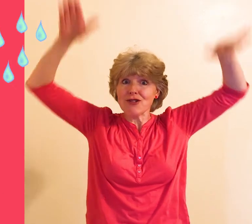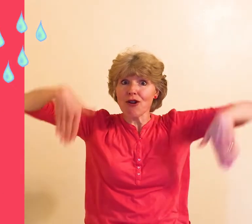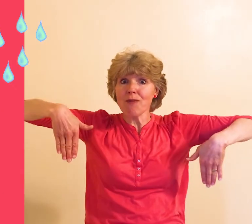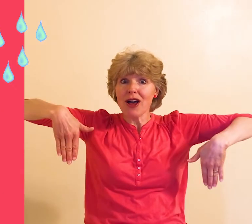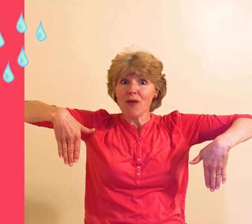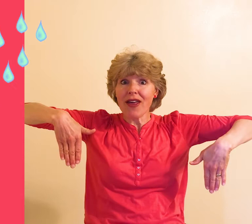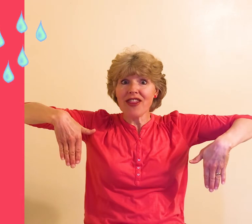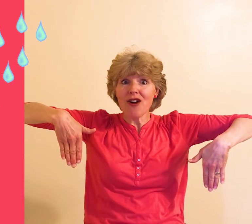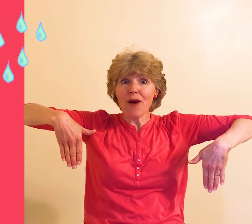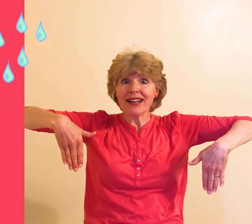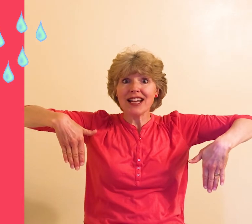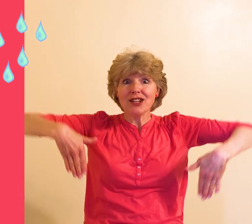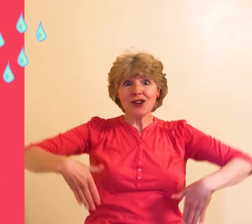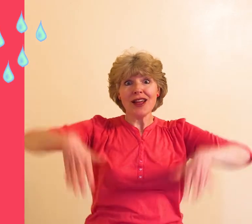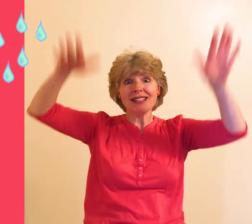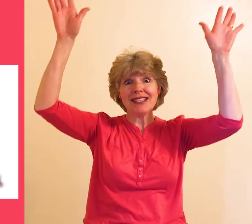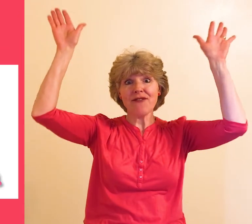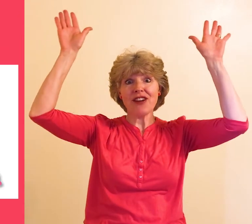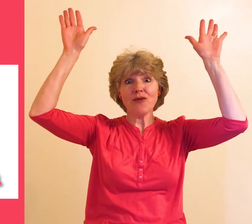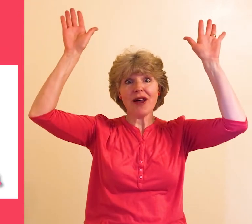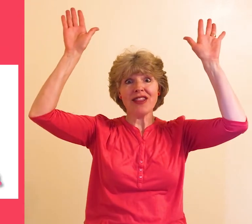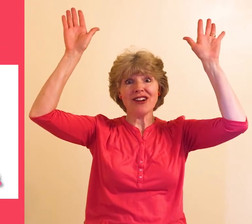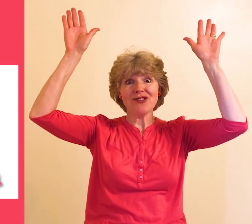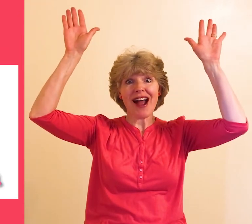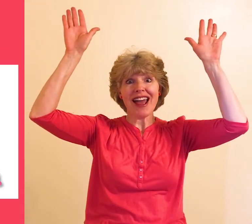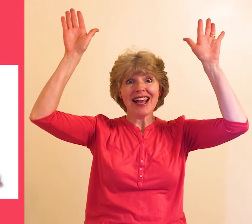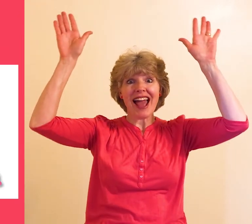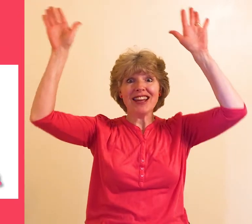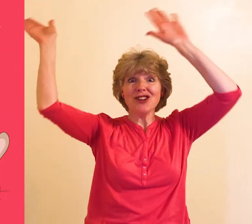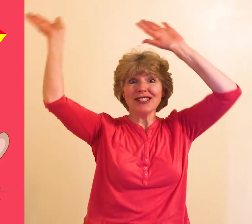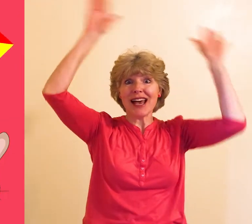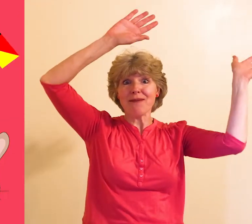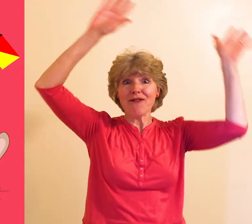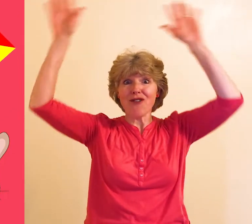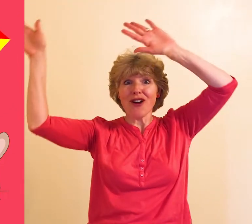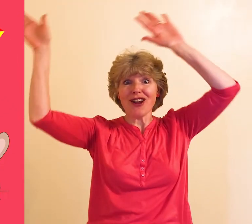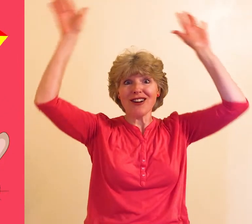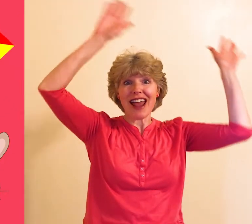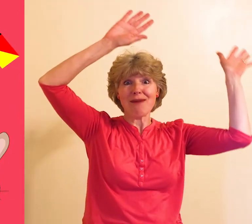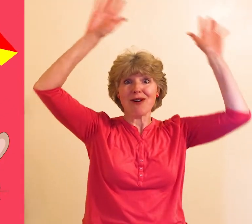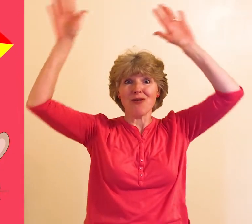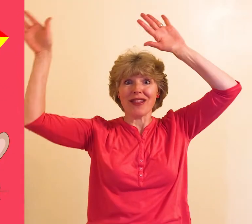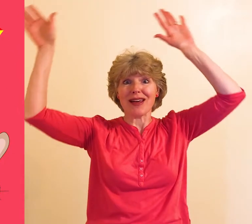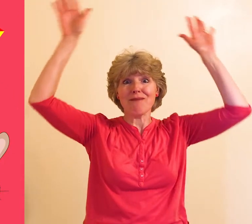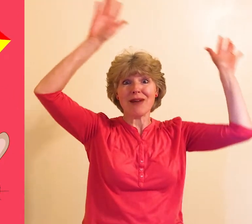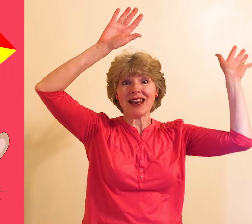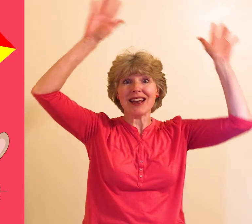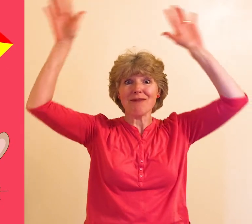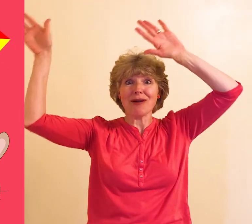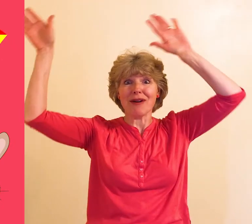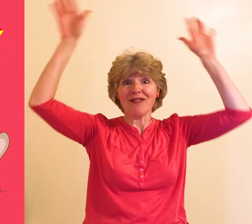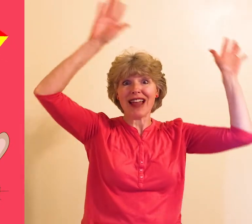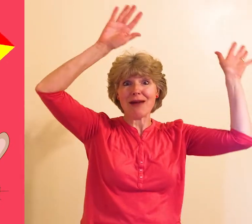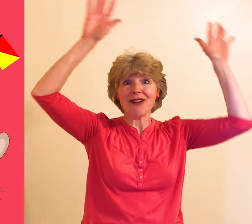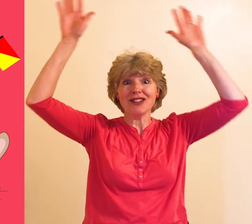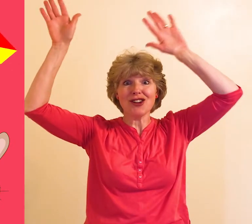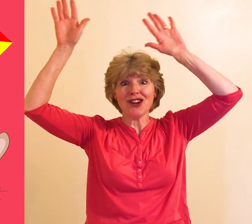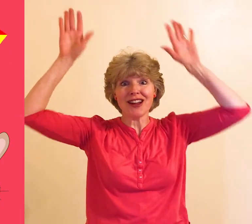droop when they're wet do they stiffen when they're dry can you simmer for your neighbor with a minimum of labor do your